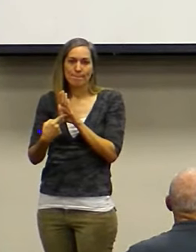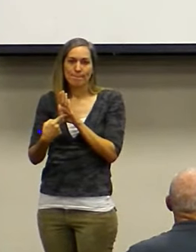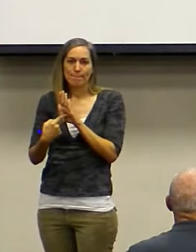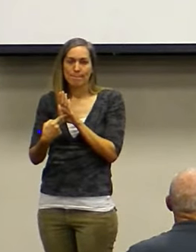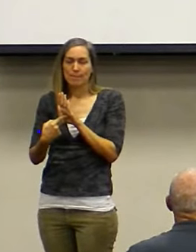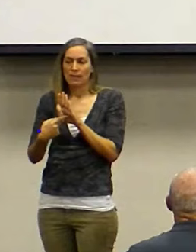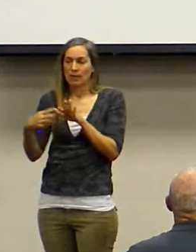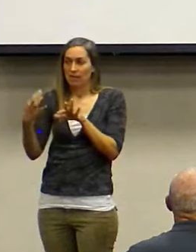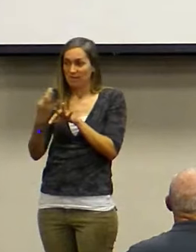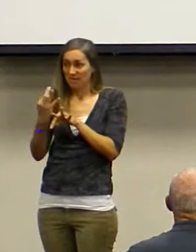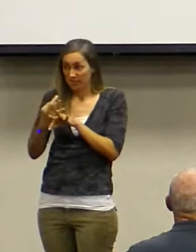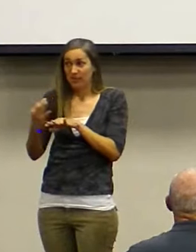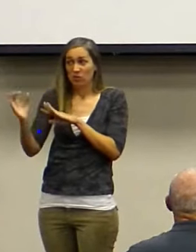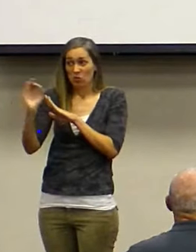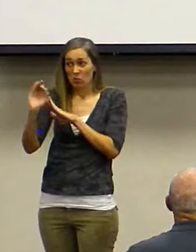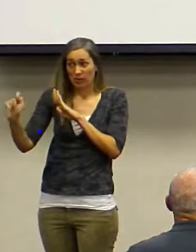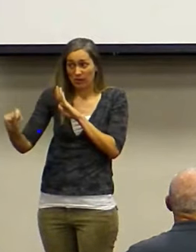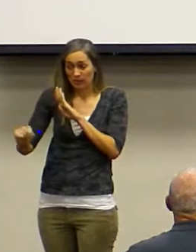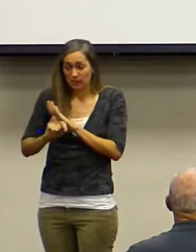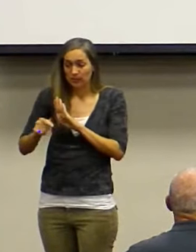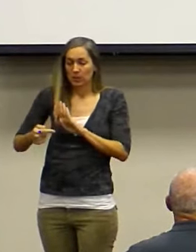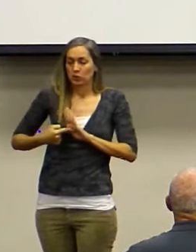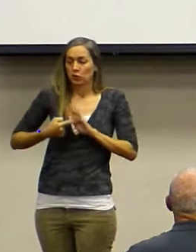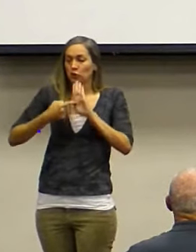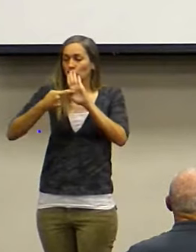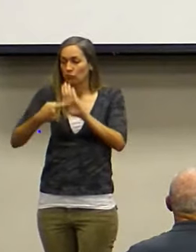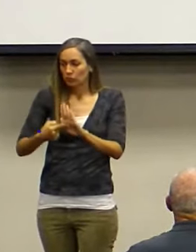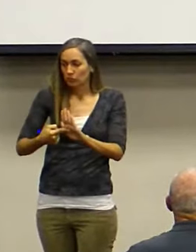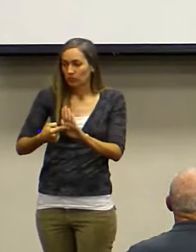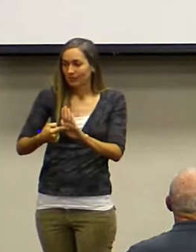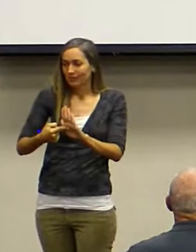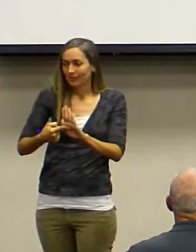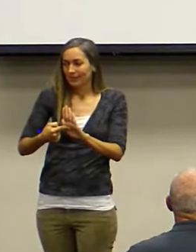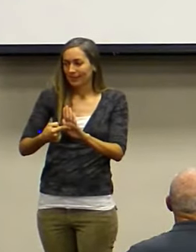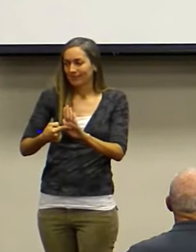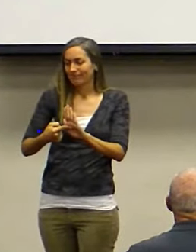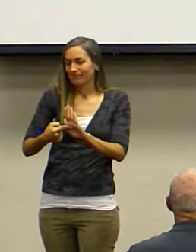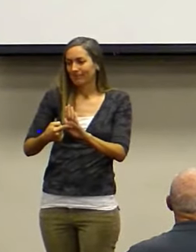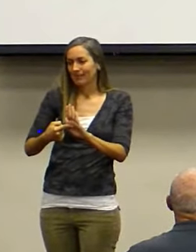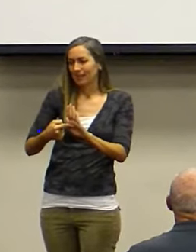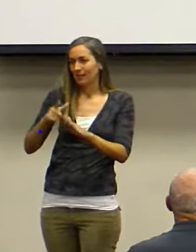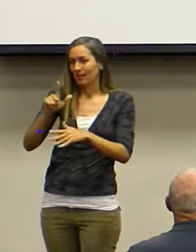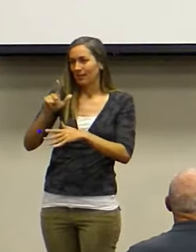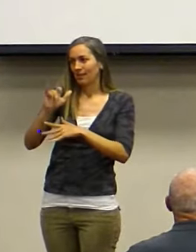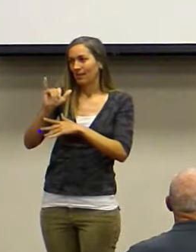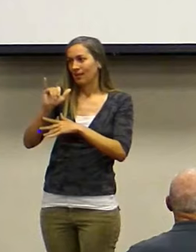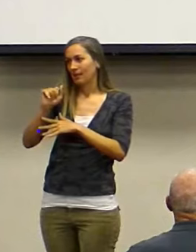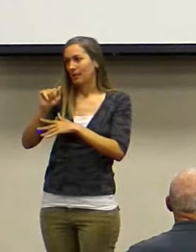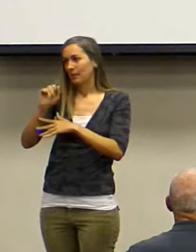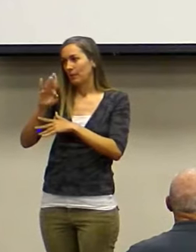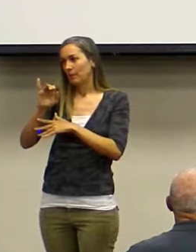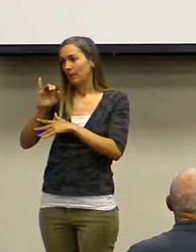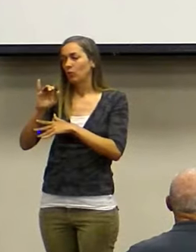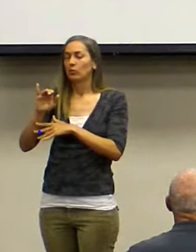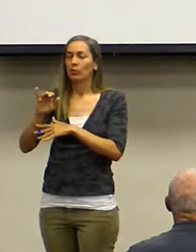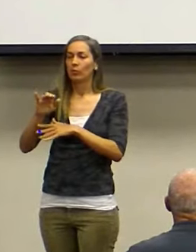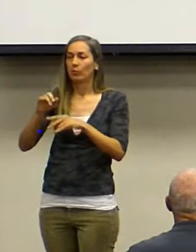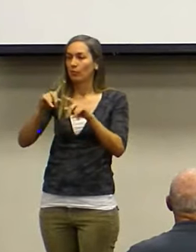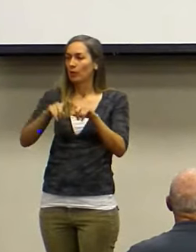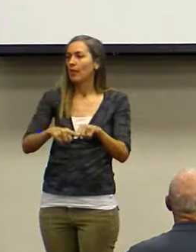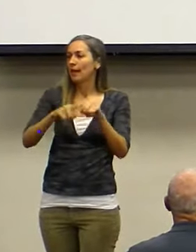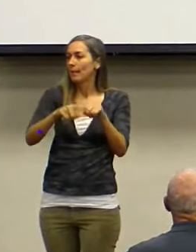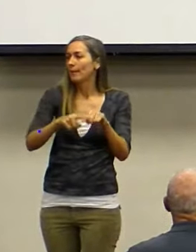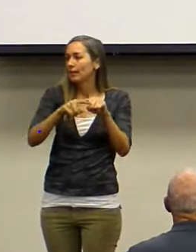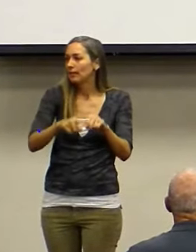Faith in the Old Testament is rendered as reliability, firmness, and steadfastness.